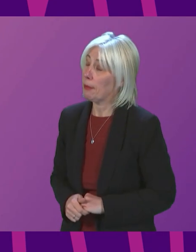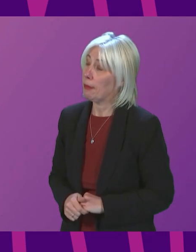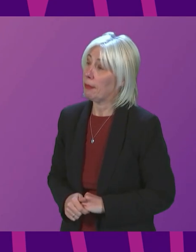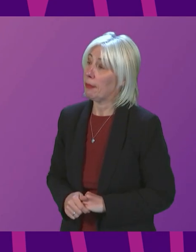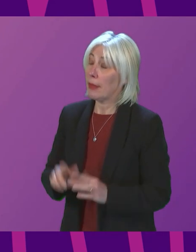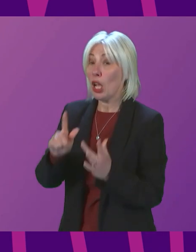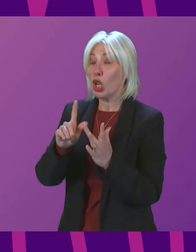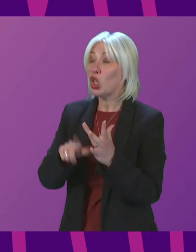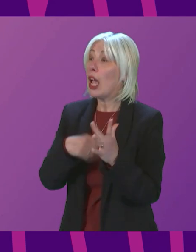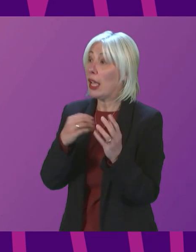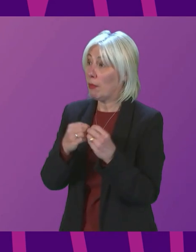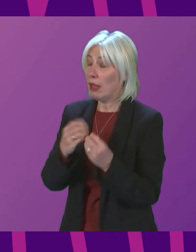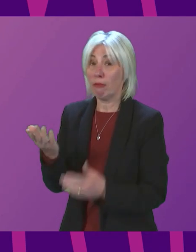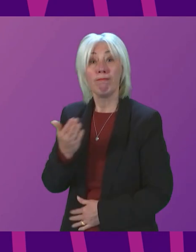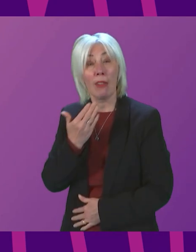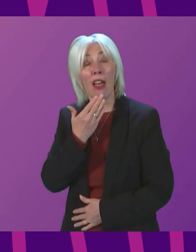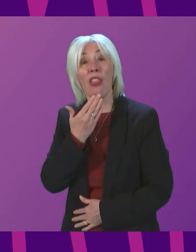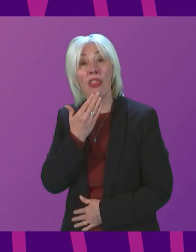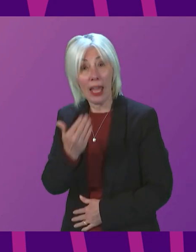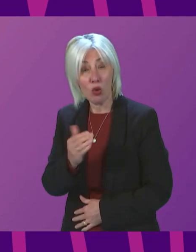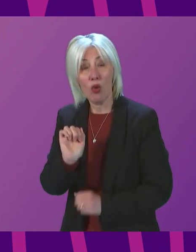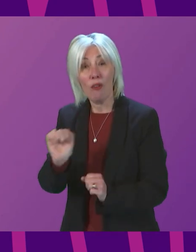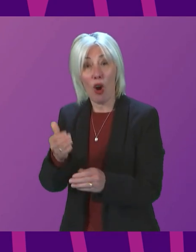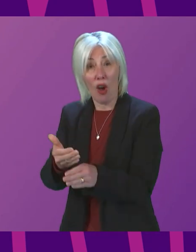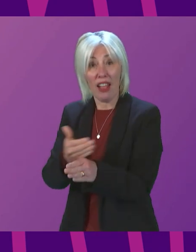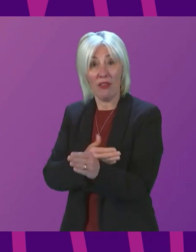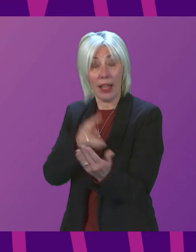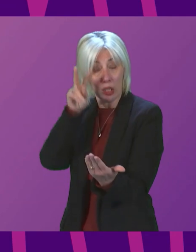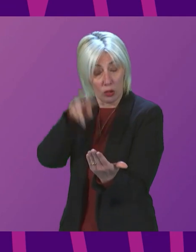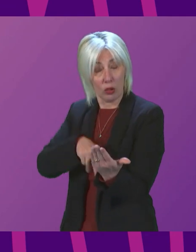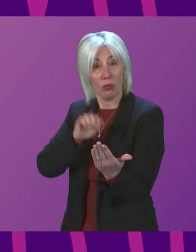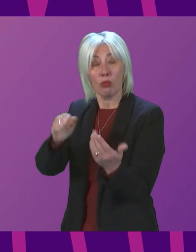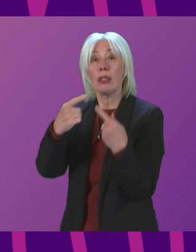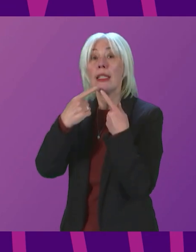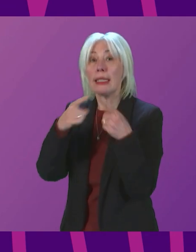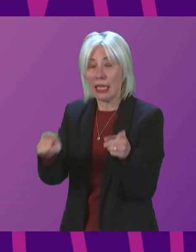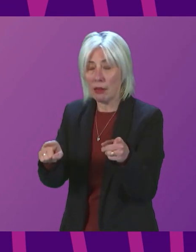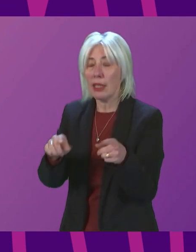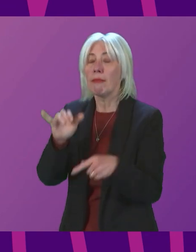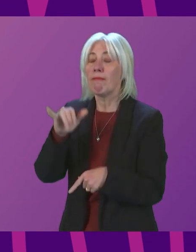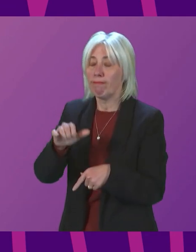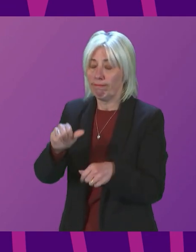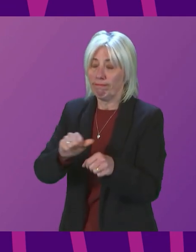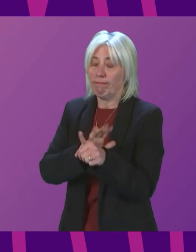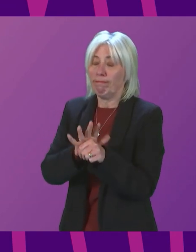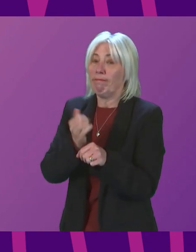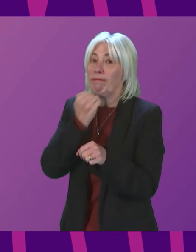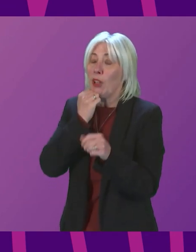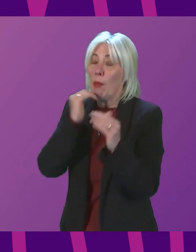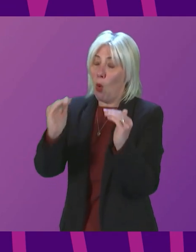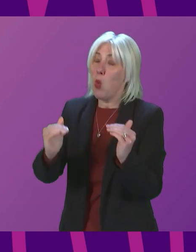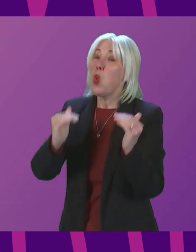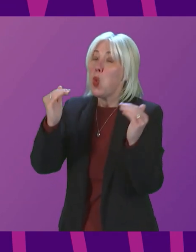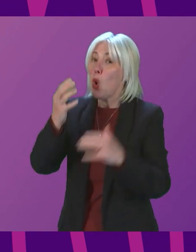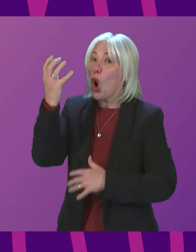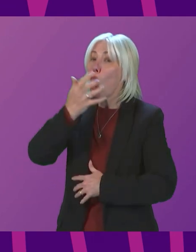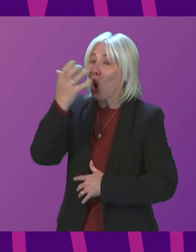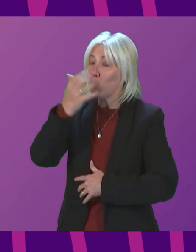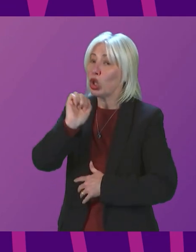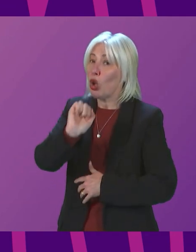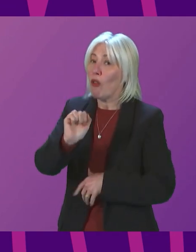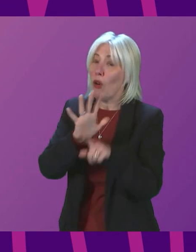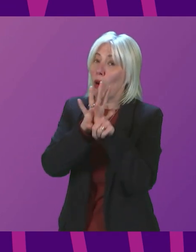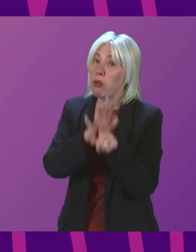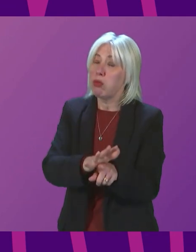Can I thank the First Minister for an advanced copy of her statement? The levels of COVID do remain concerning, not least due to the impact on the NHS.